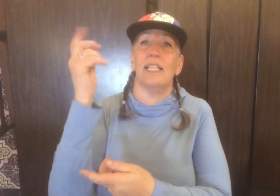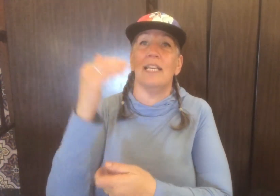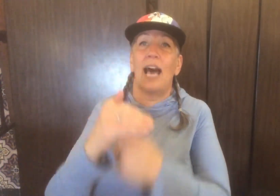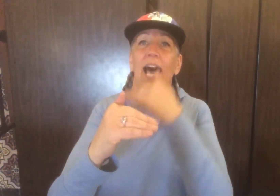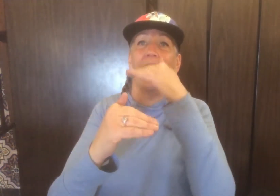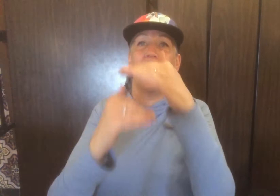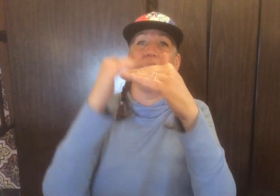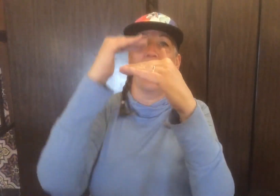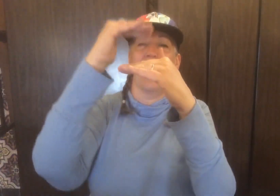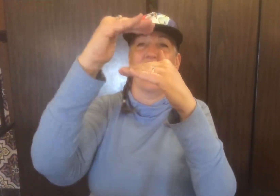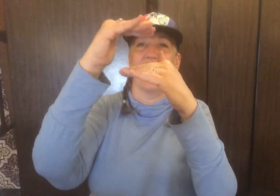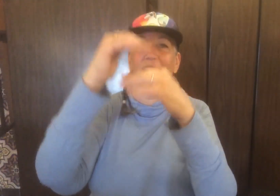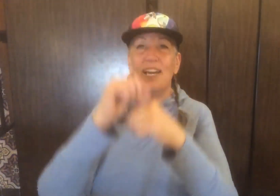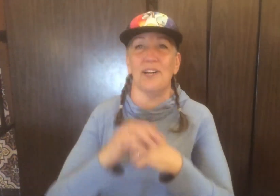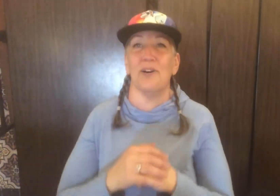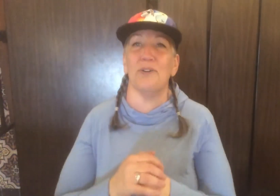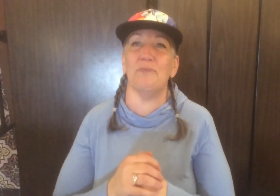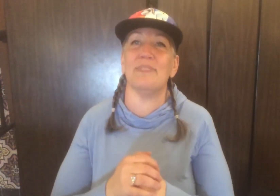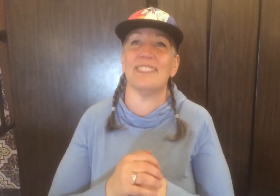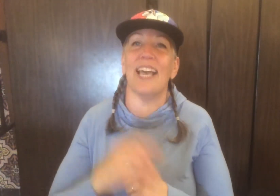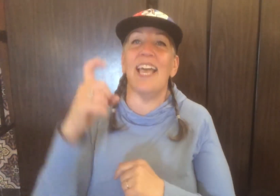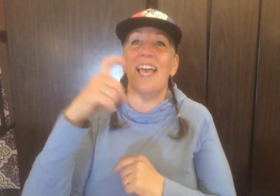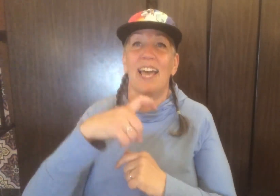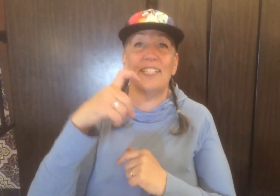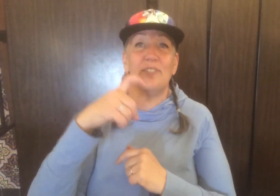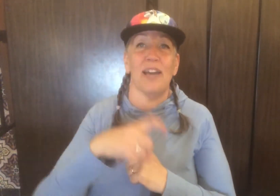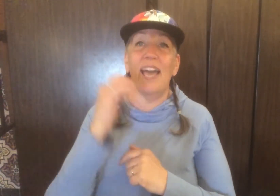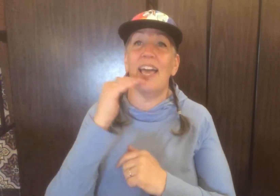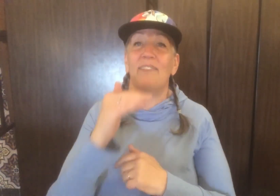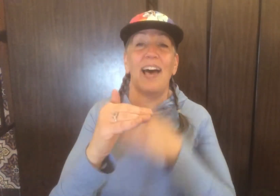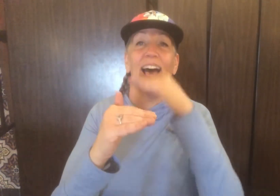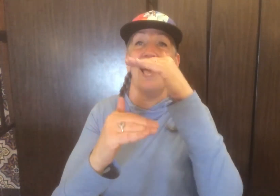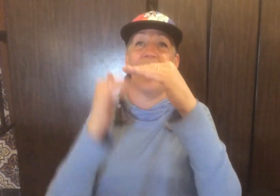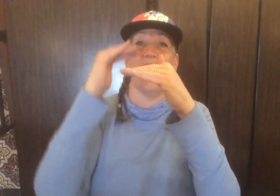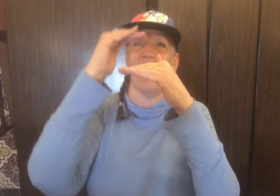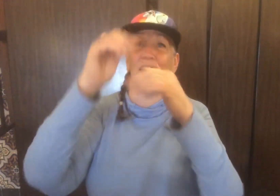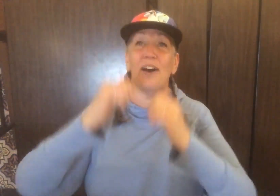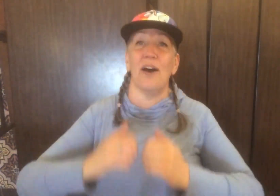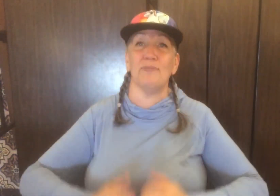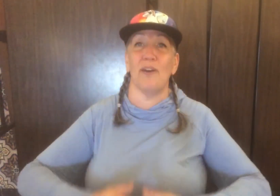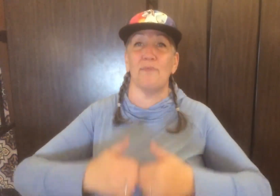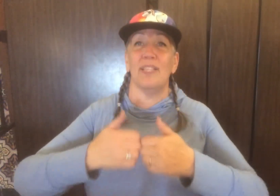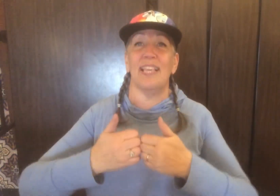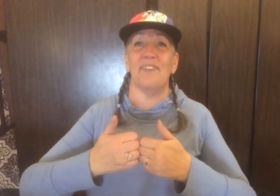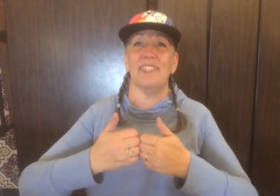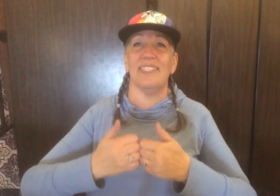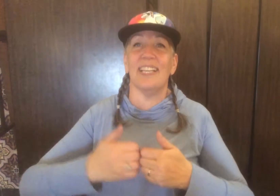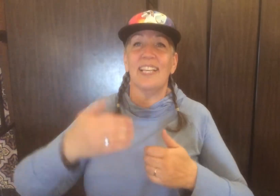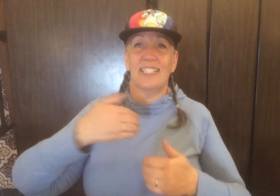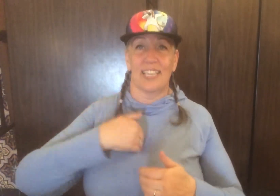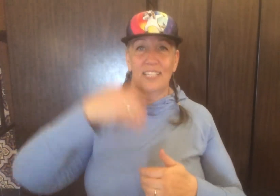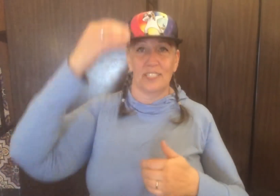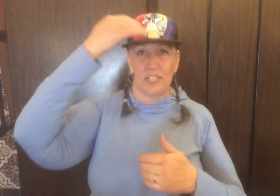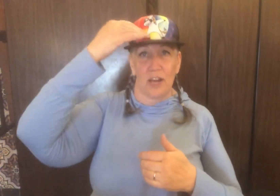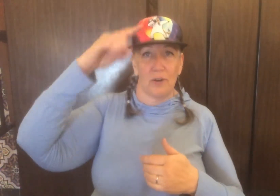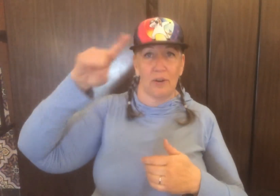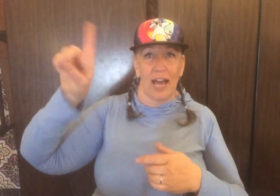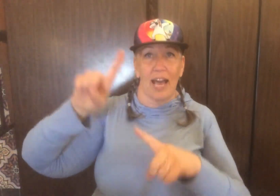high, high hopes Had to have high, high hopes for a living Didn't know how,